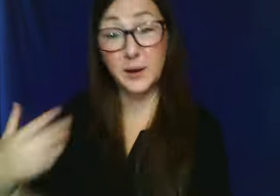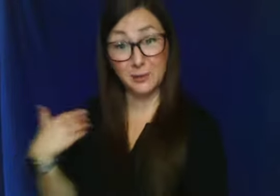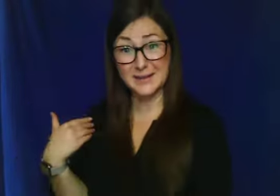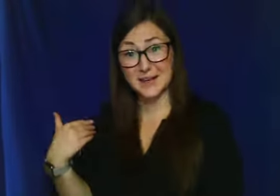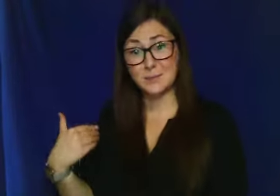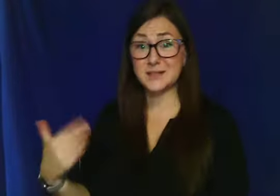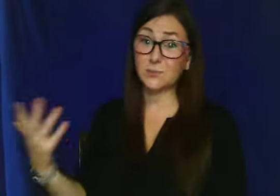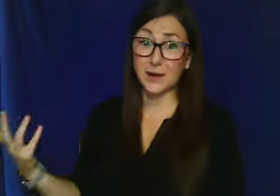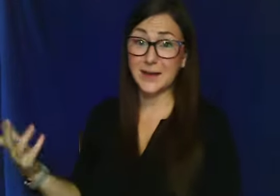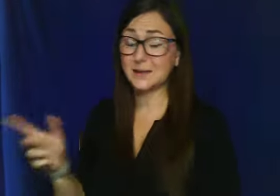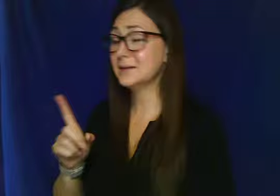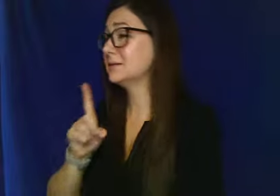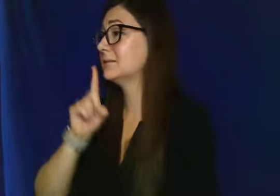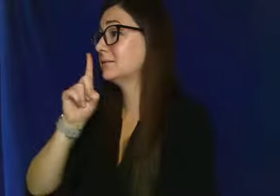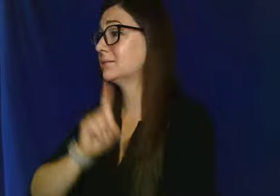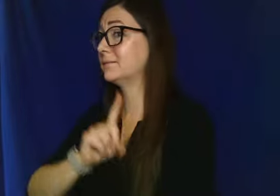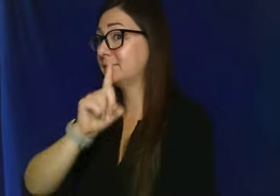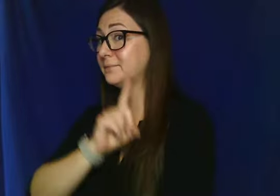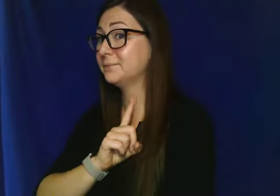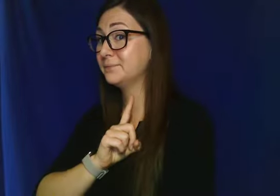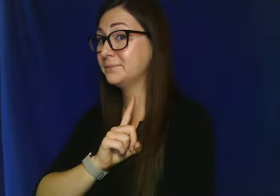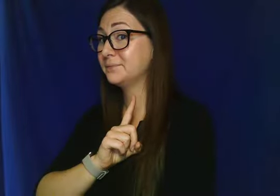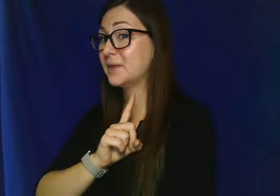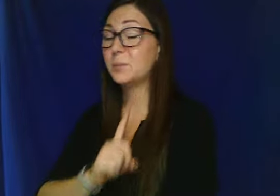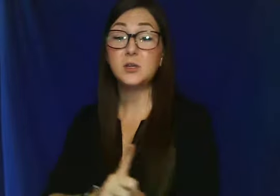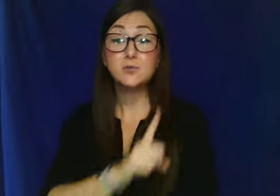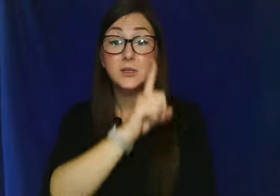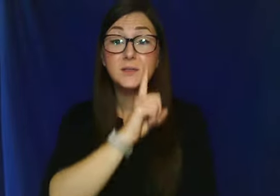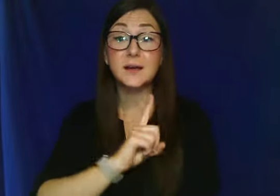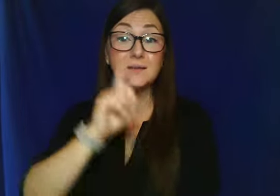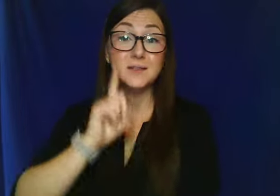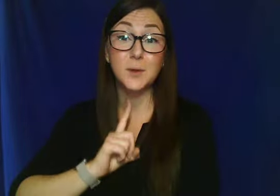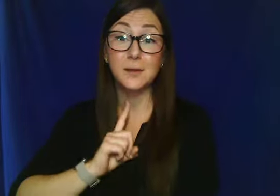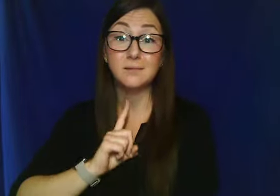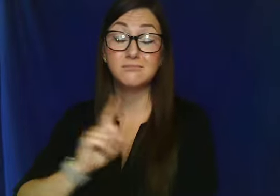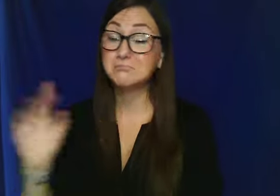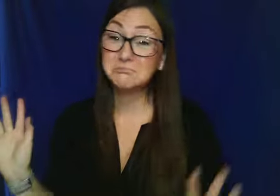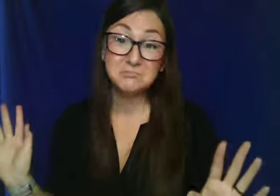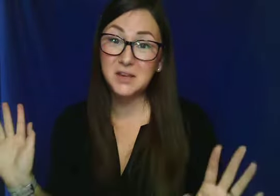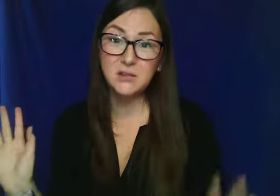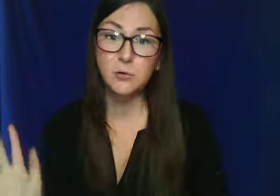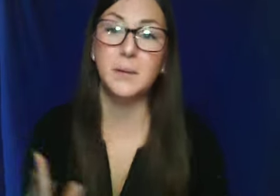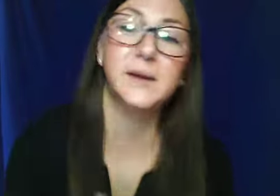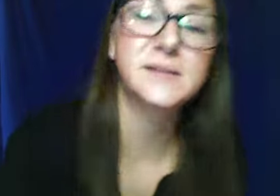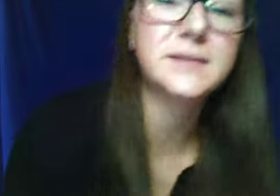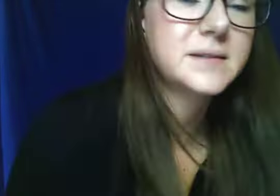my right side because I'm right handed. But you could sign it this way. Either way makes sense.